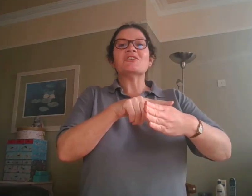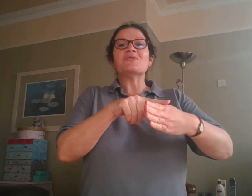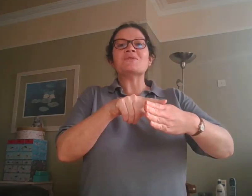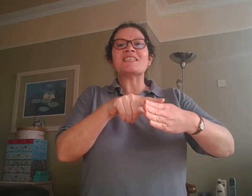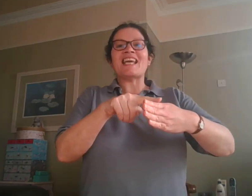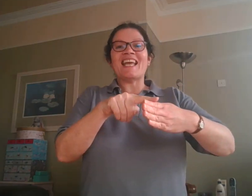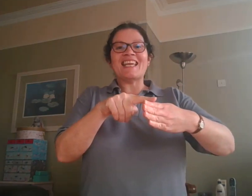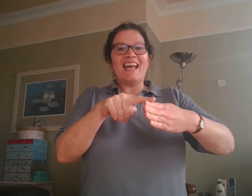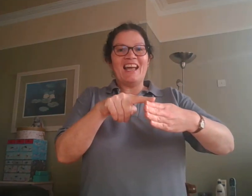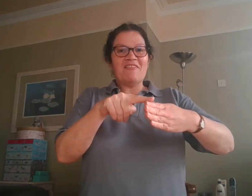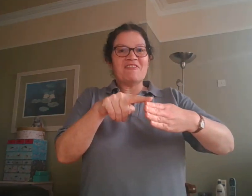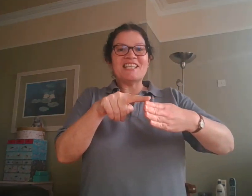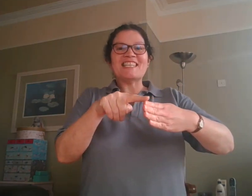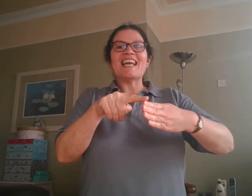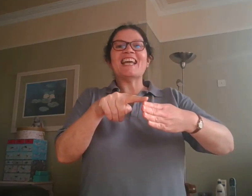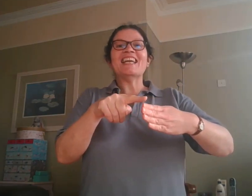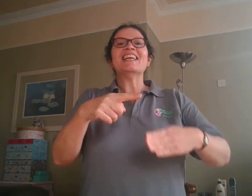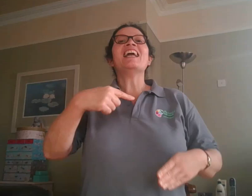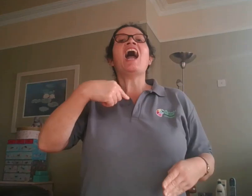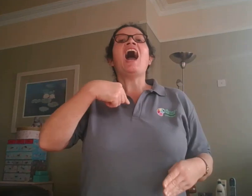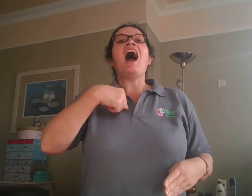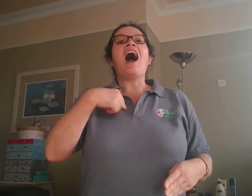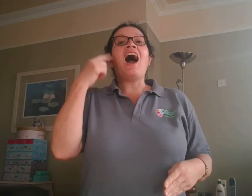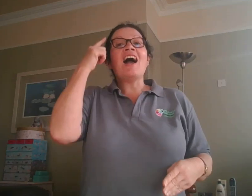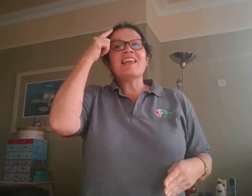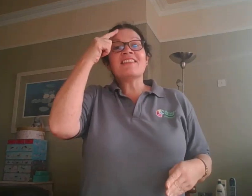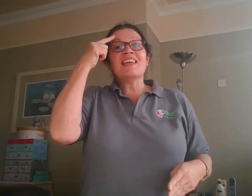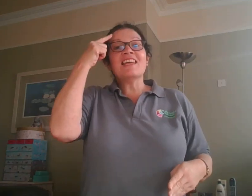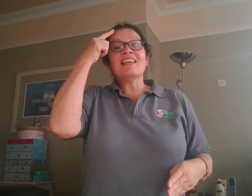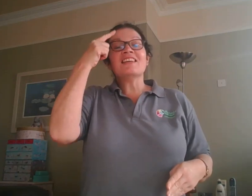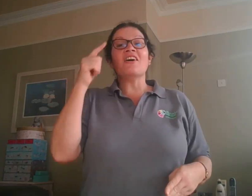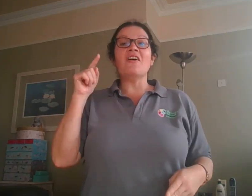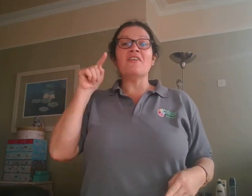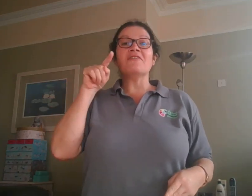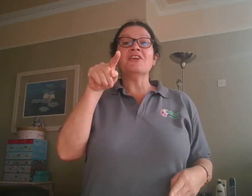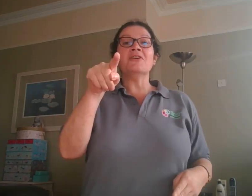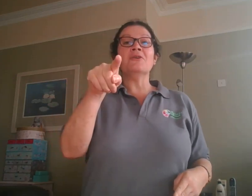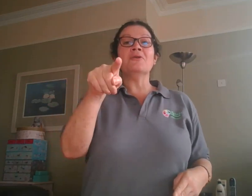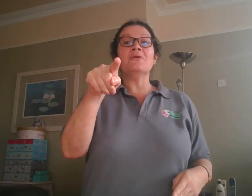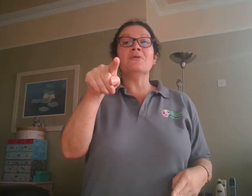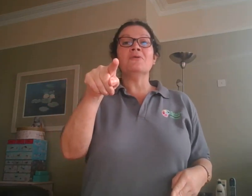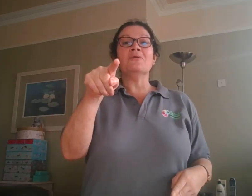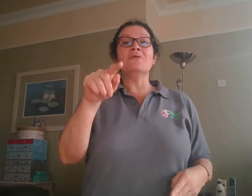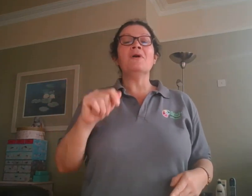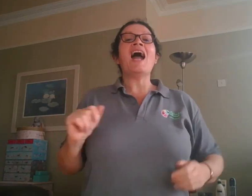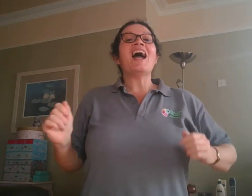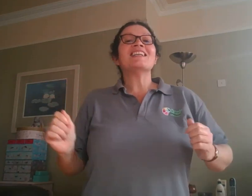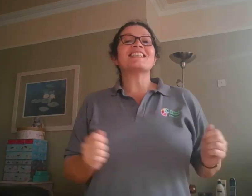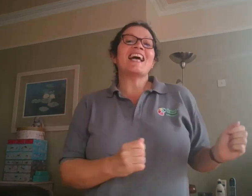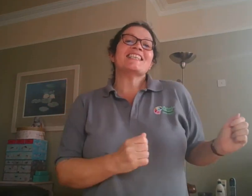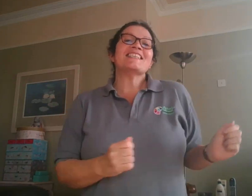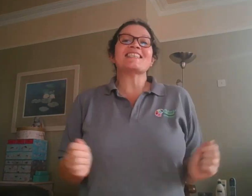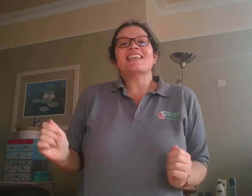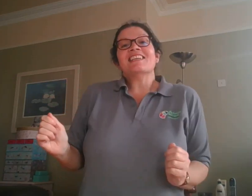Tuesday, everyday I think of you. Dances,